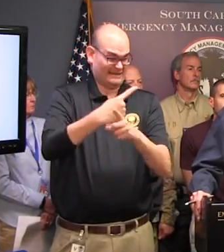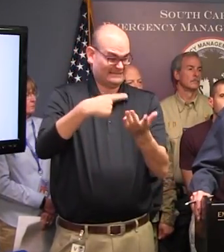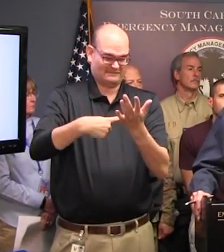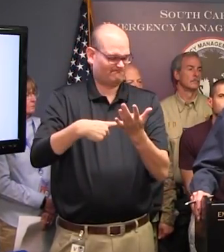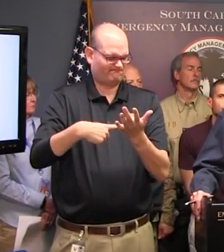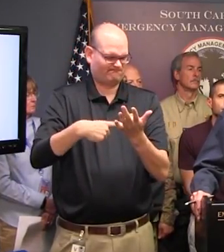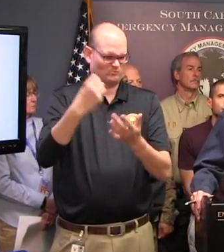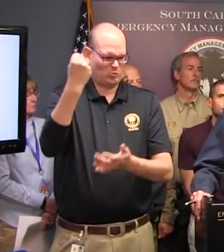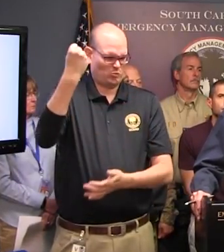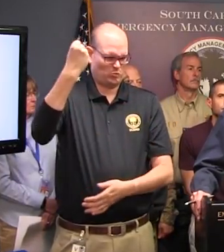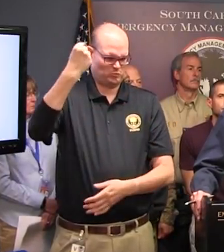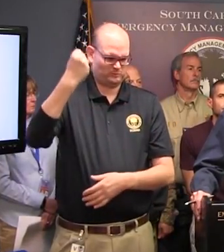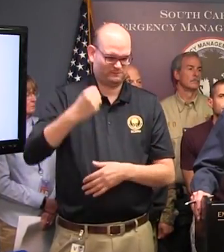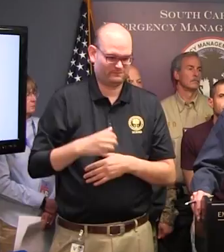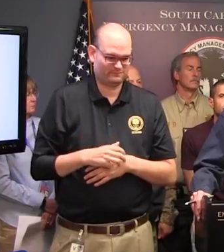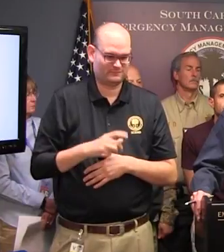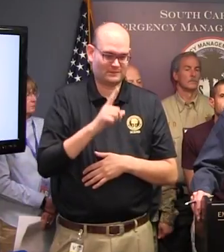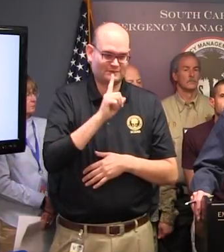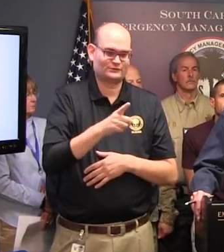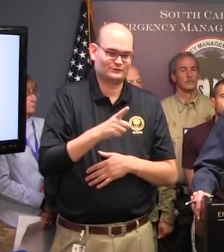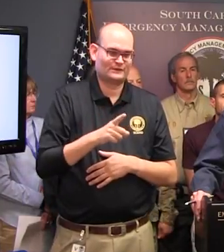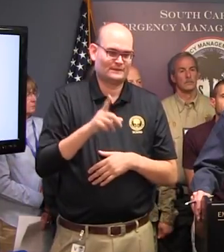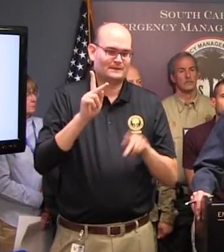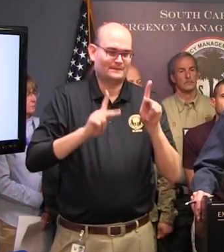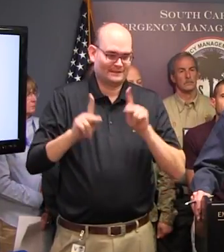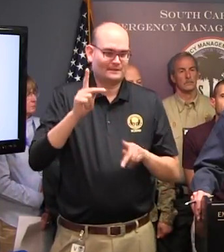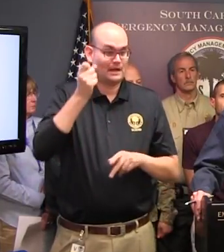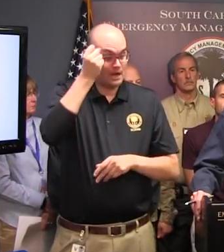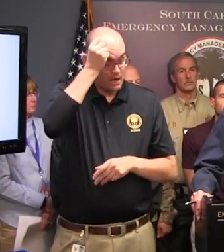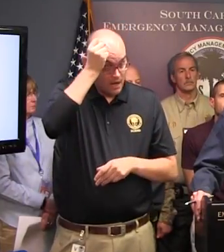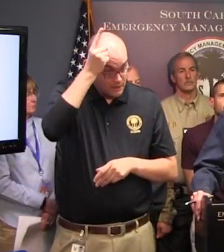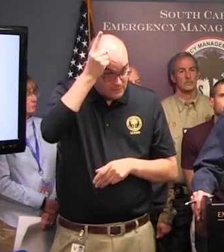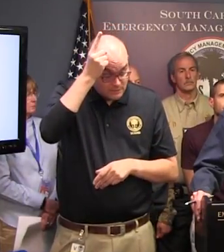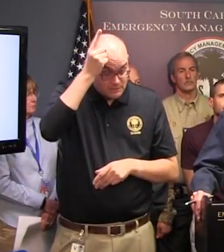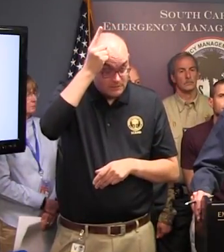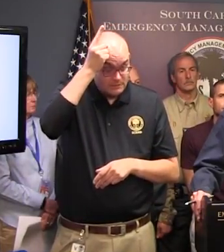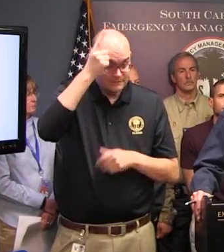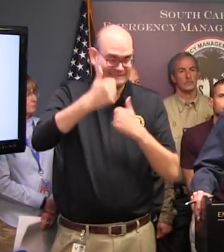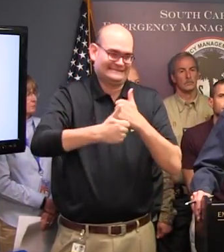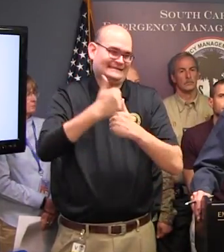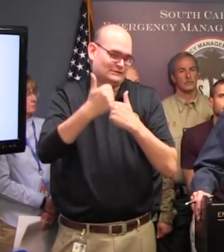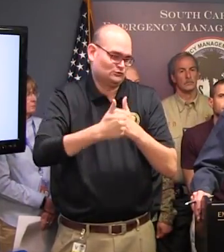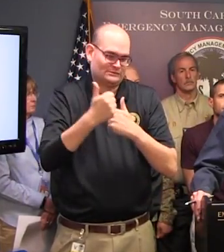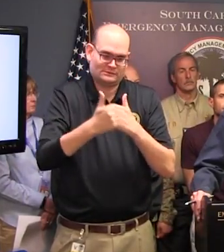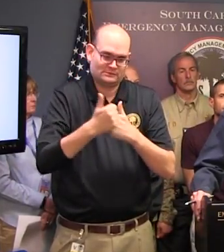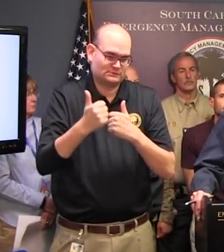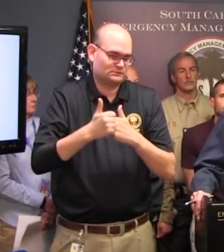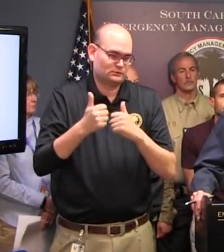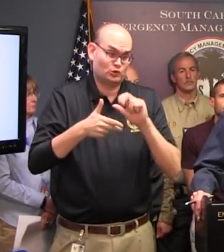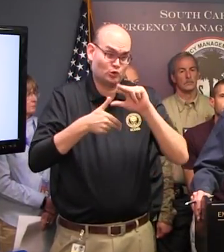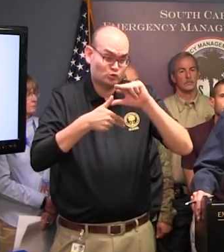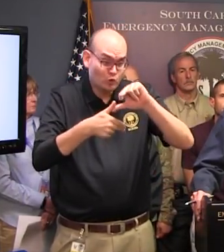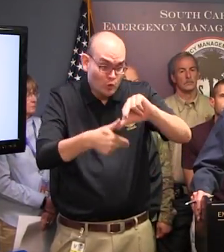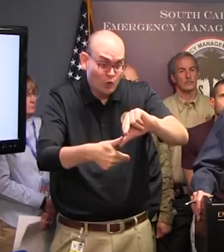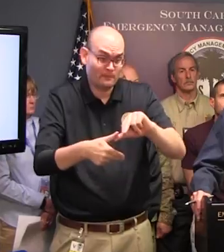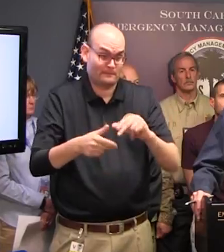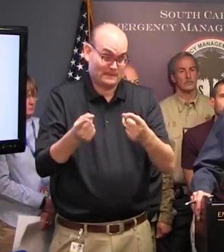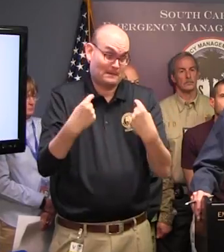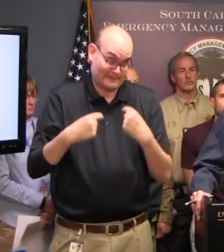want to do is be sure that the people understand that there is a dangerous storm coming. It's known as a hurricane,